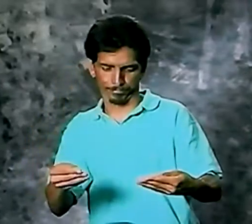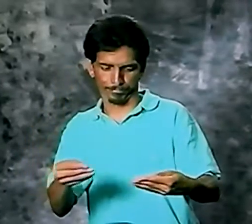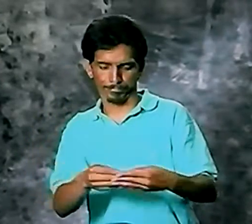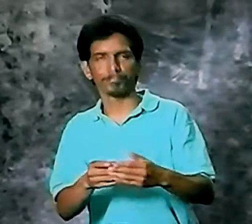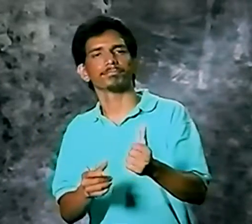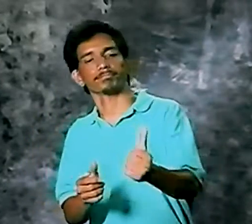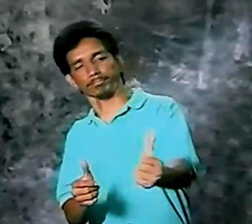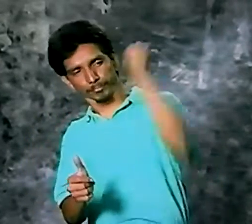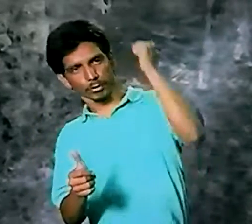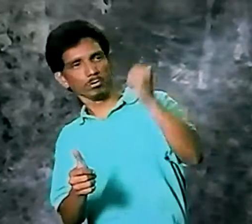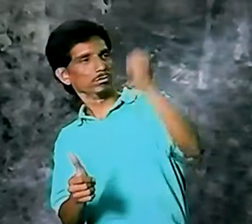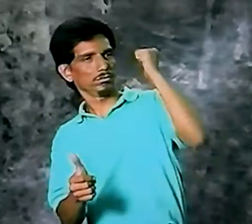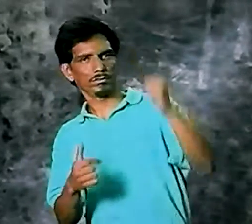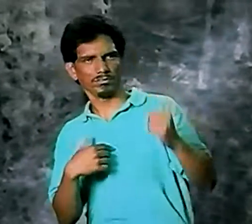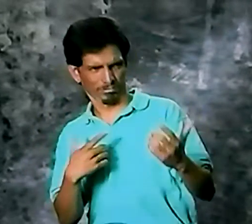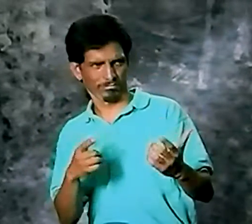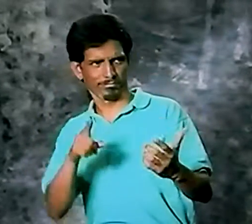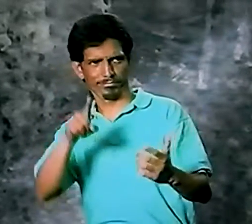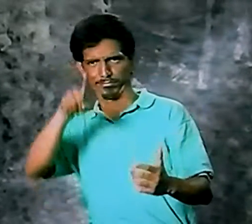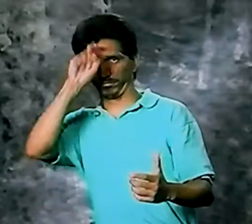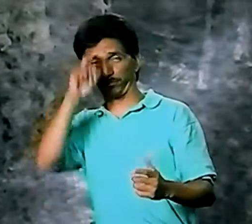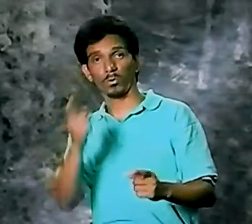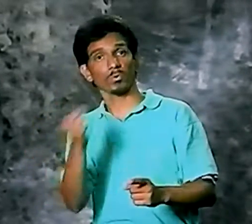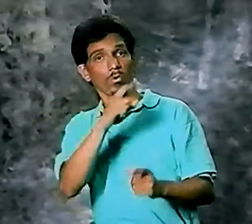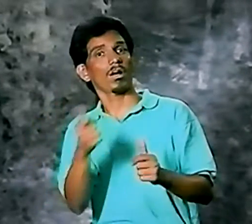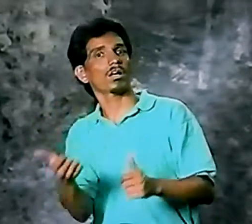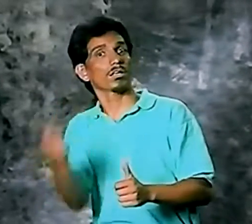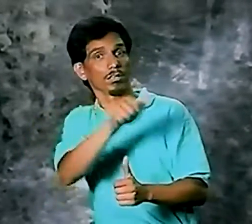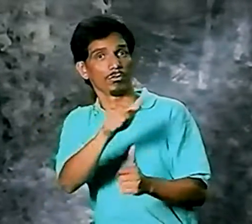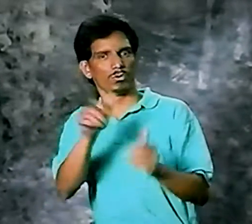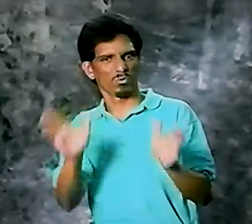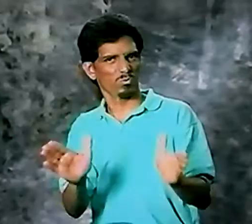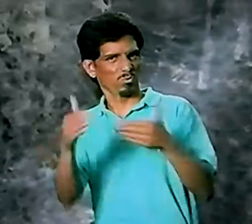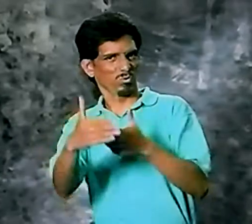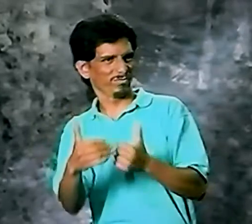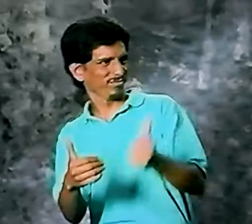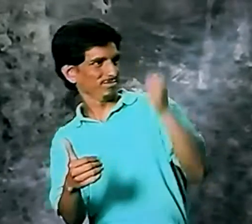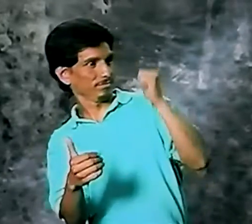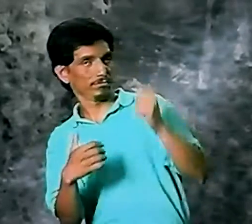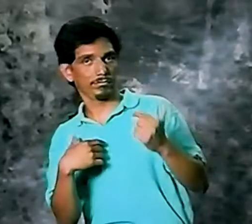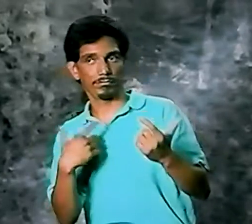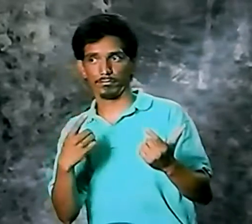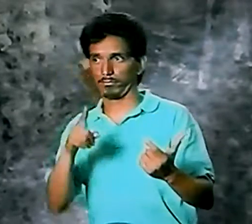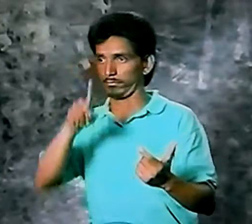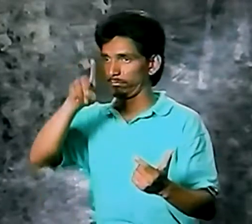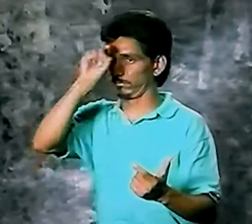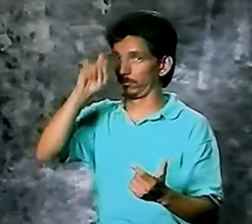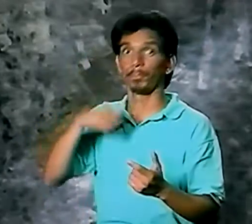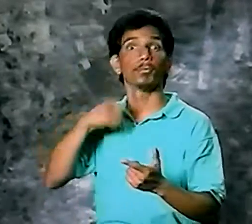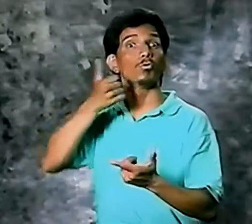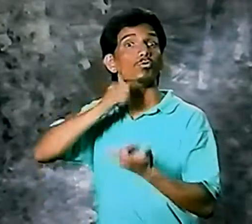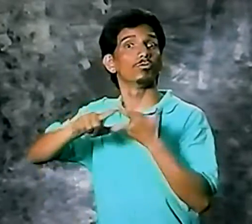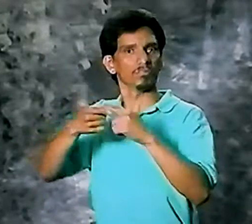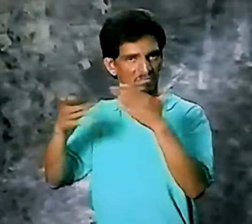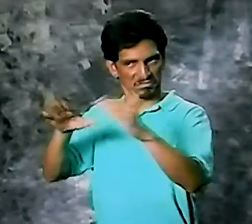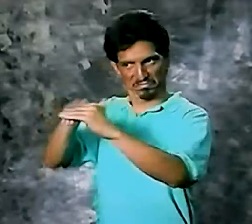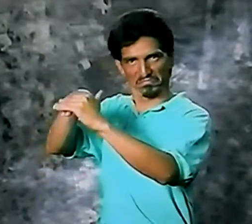it. Then he says, go back to that room. And I didn't understand, you know, I saw another room in the back, so I was like, okay.